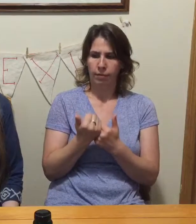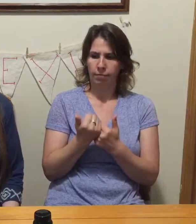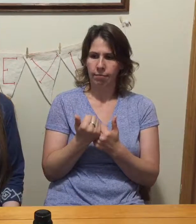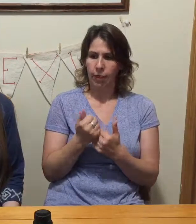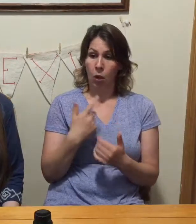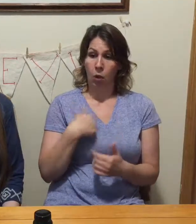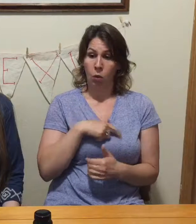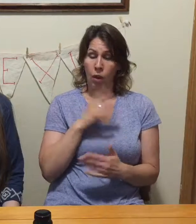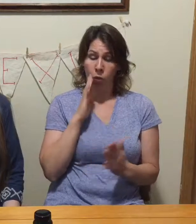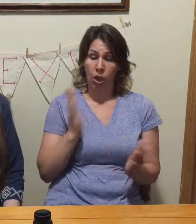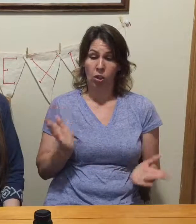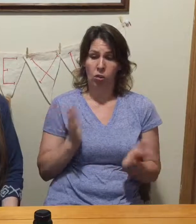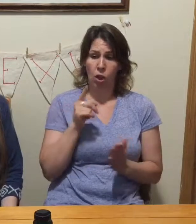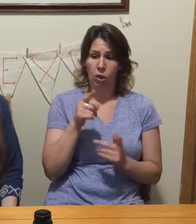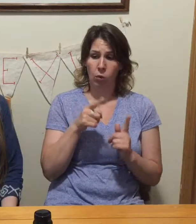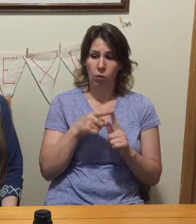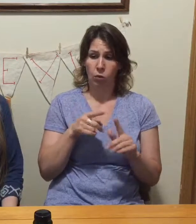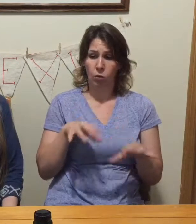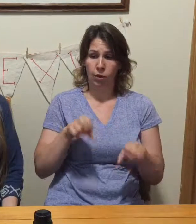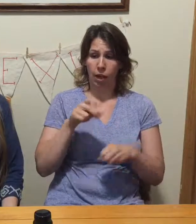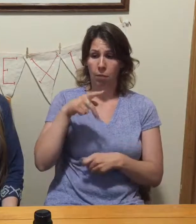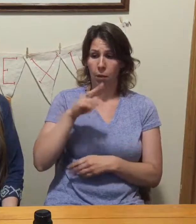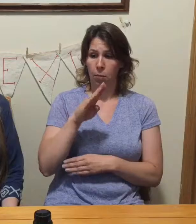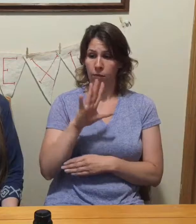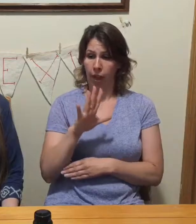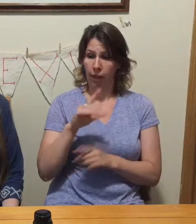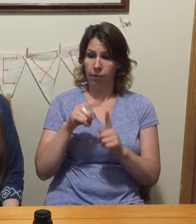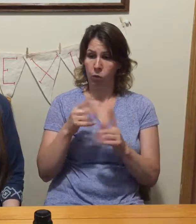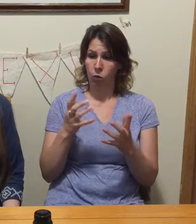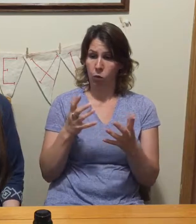BioCleanse. Nico.